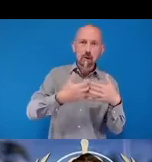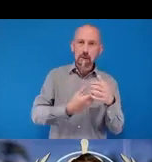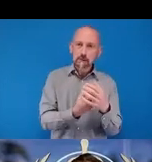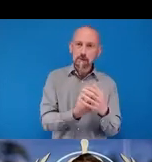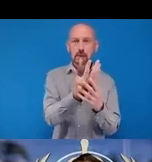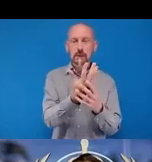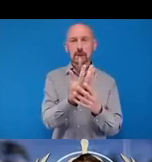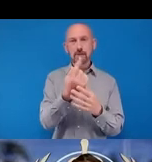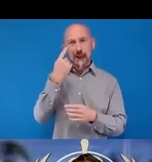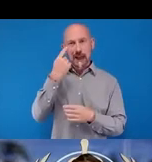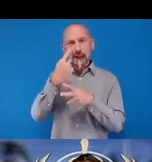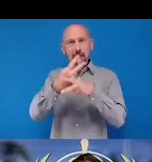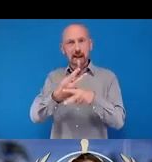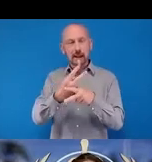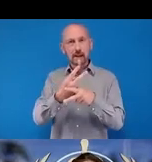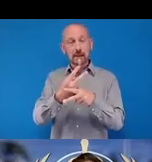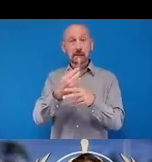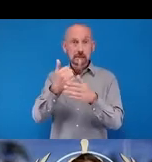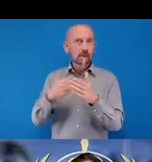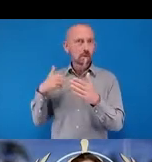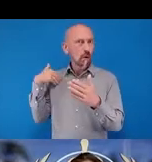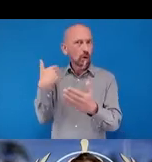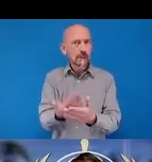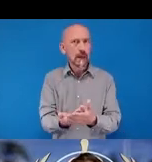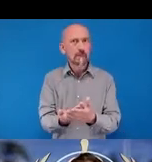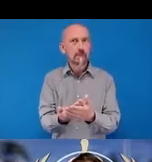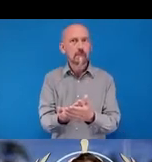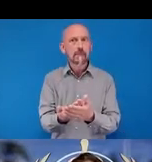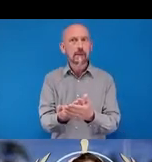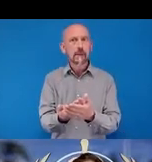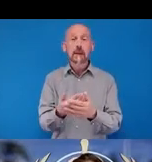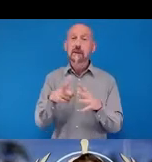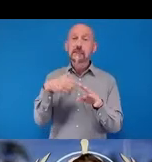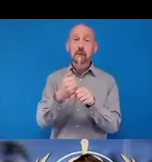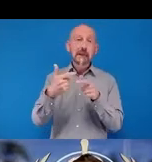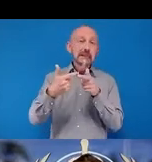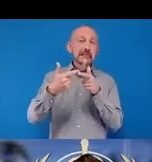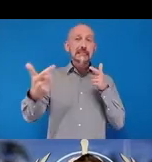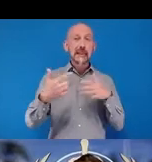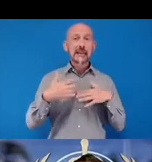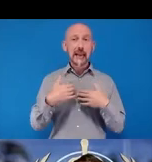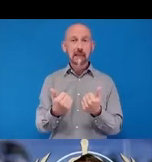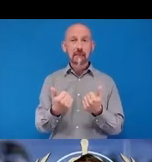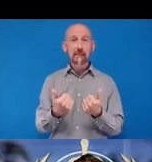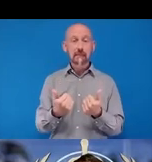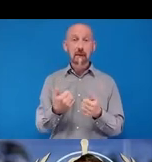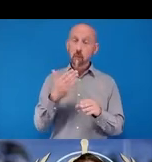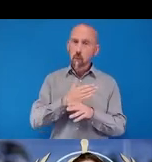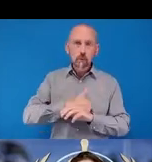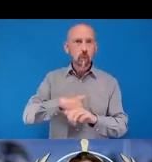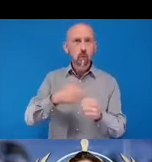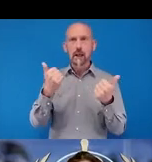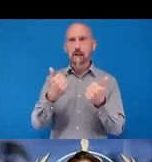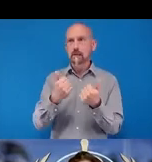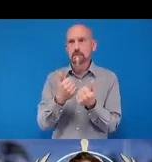sector for a long time. Alakos For example, telehealth is a successful strategy in many places. Alakos